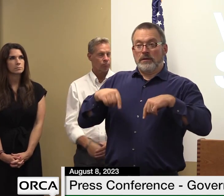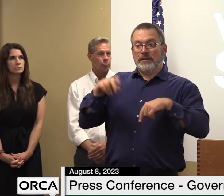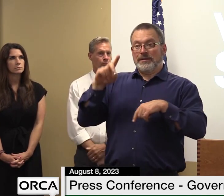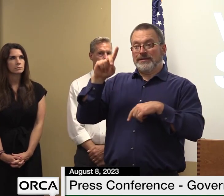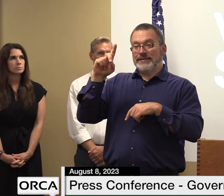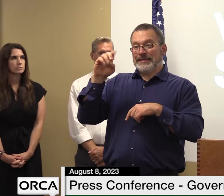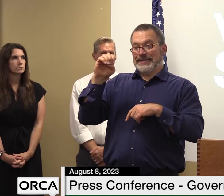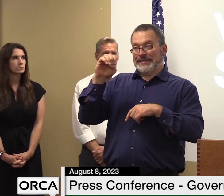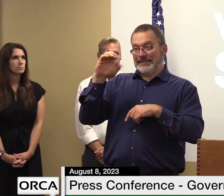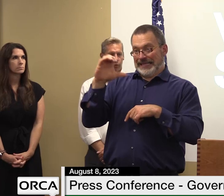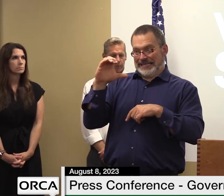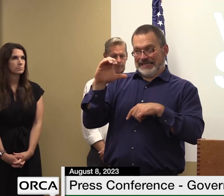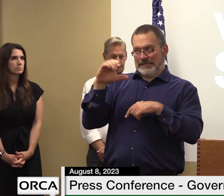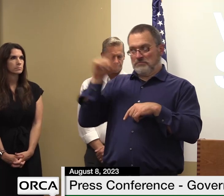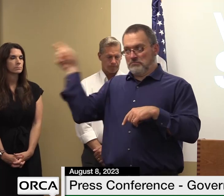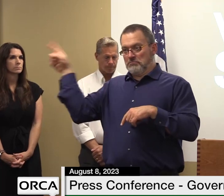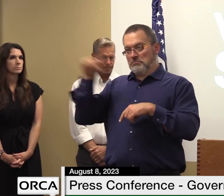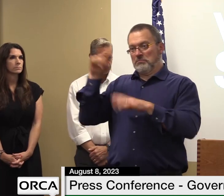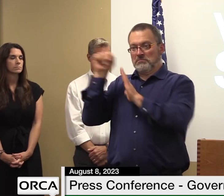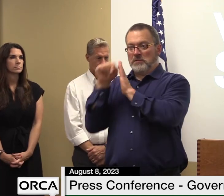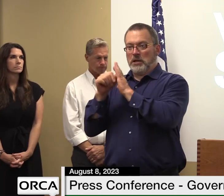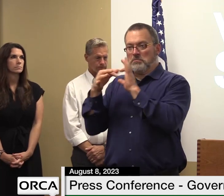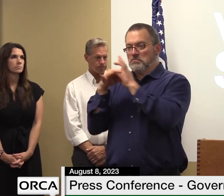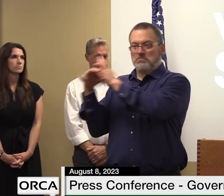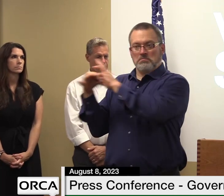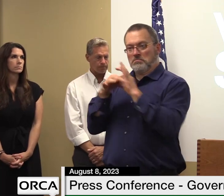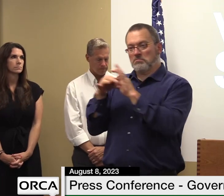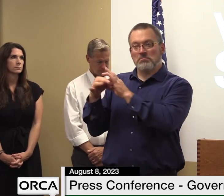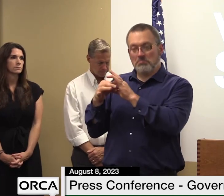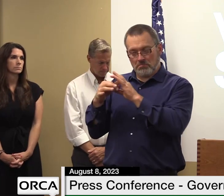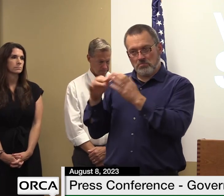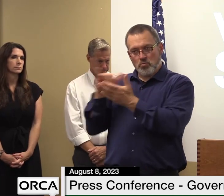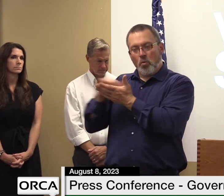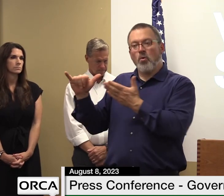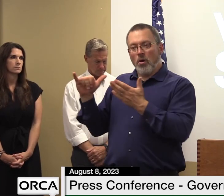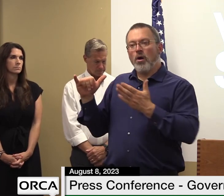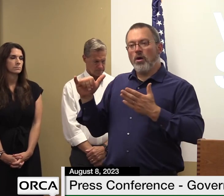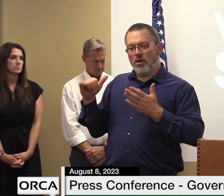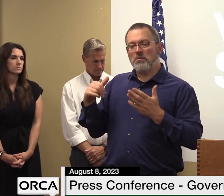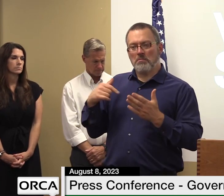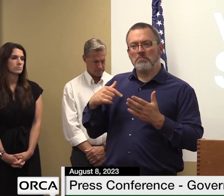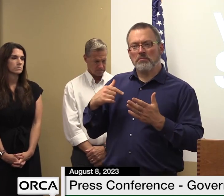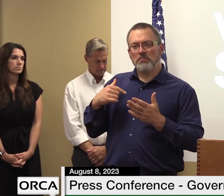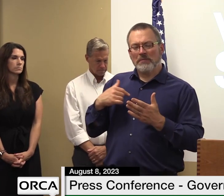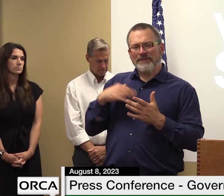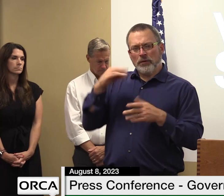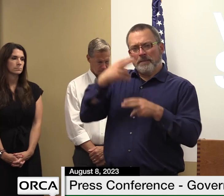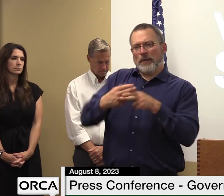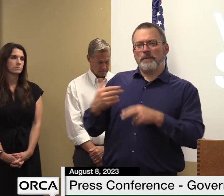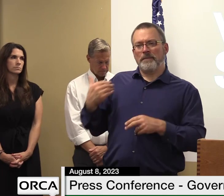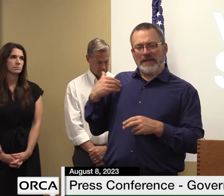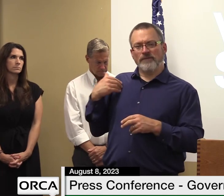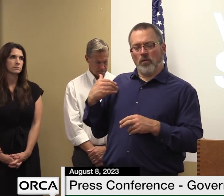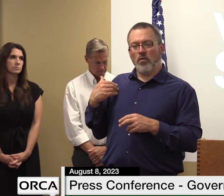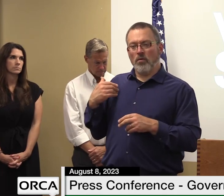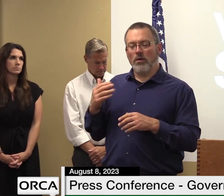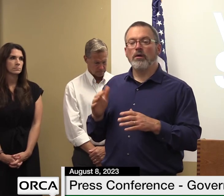before irene but they've worked much closer together since irene as i think i mentioned in a previous press conference to take a look at